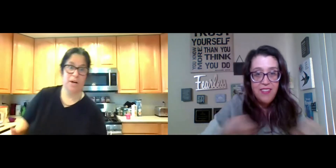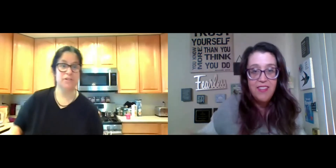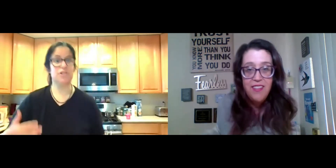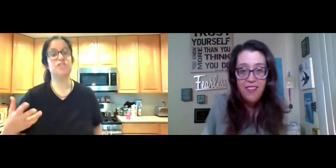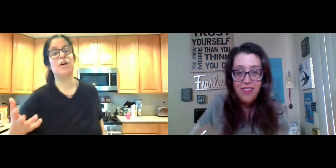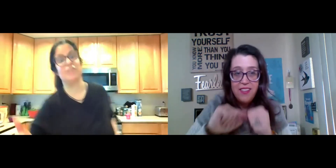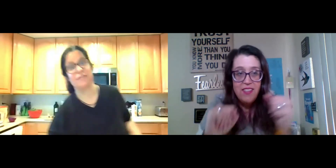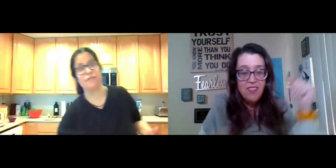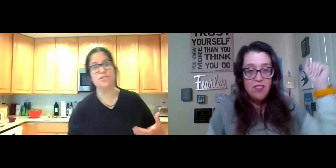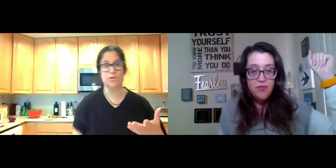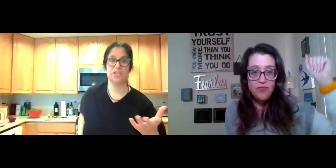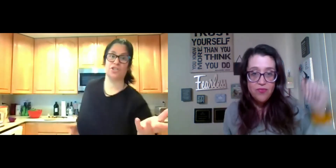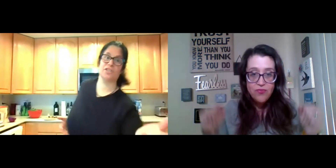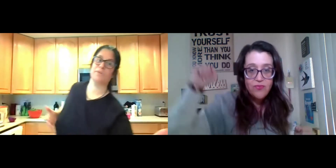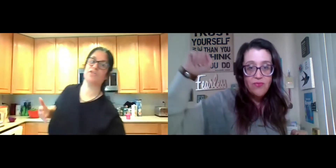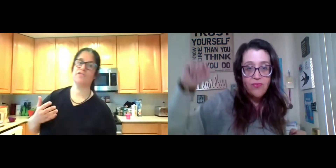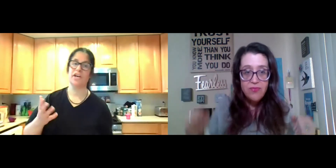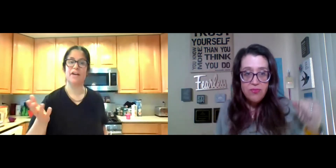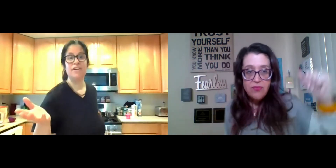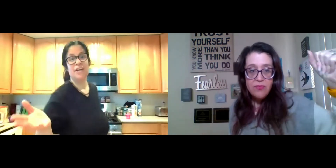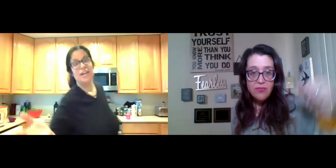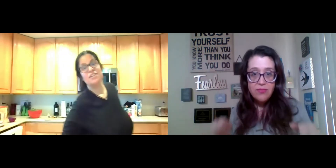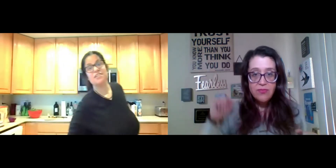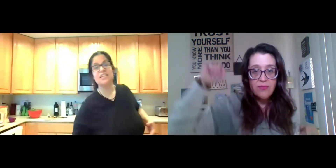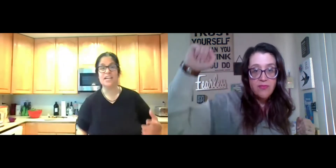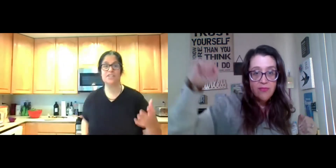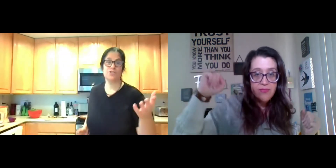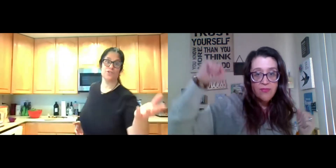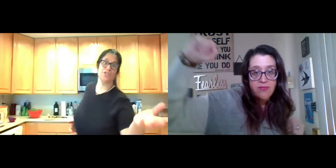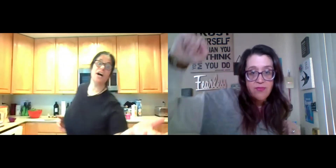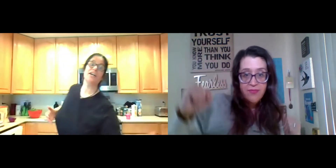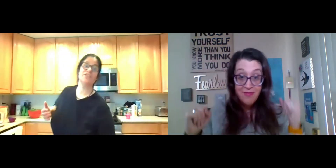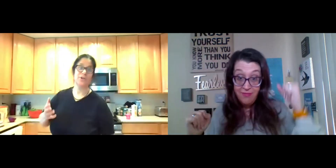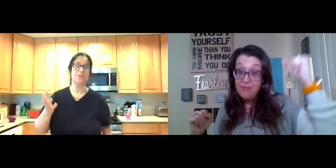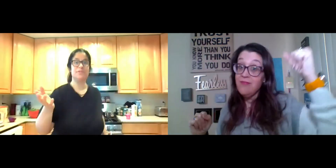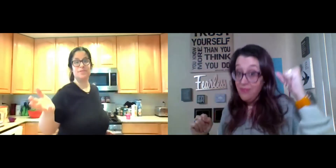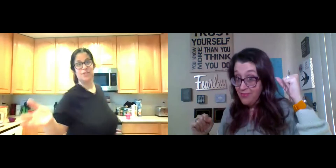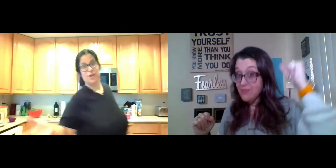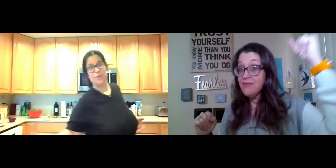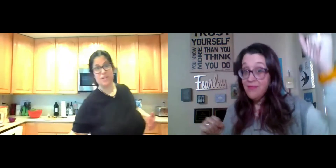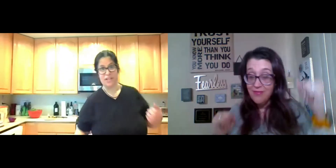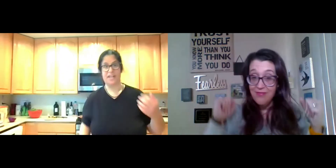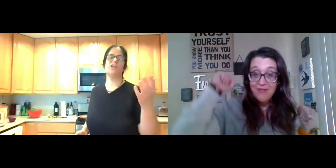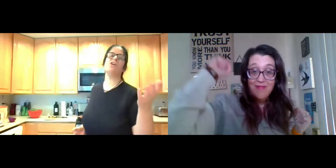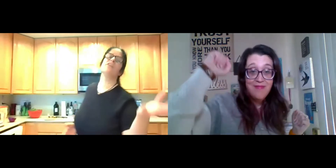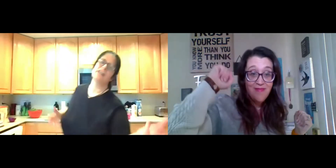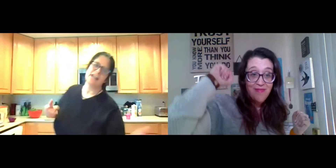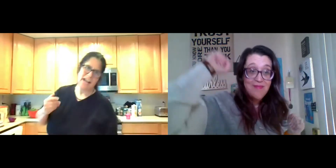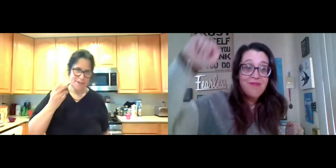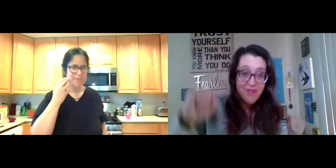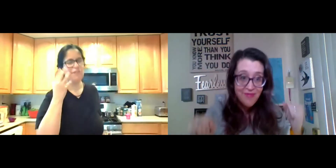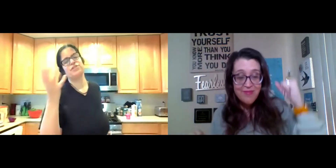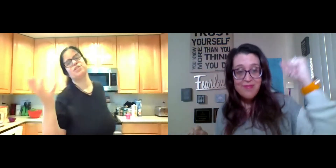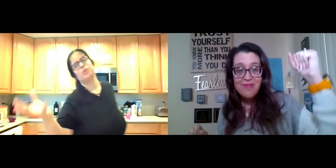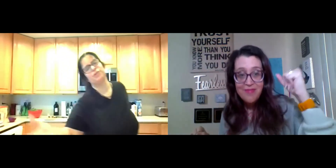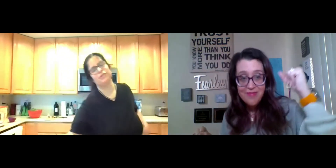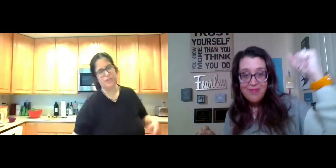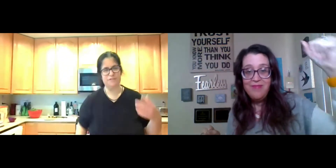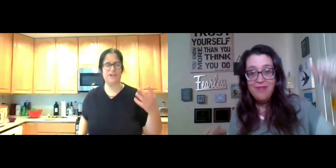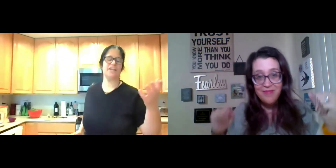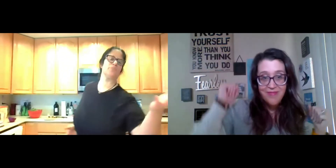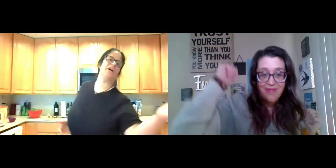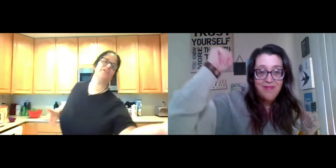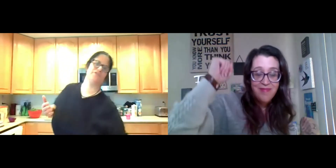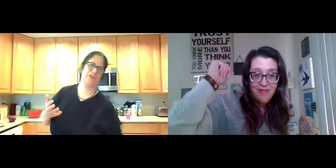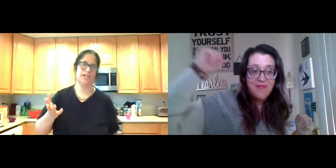So mothers also have a lot of frustration, especially if they have teenagers or young adult, you know, where you're like, oh, I'm giving you this wonderful